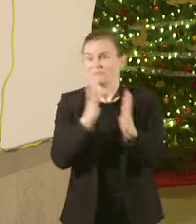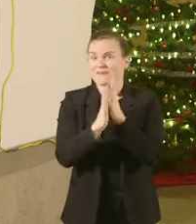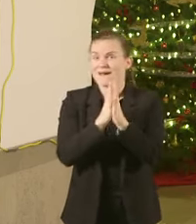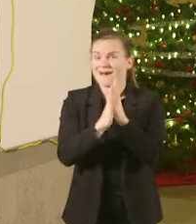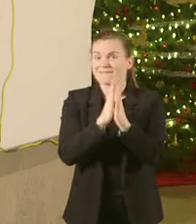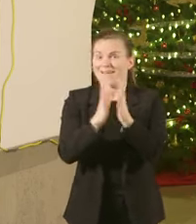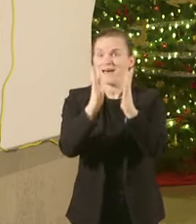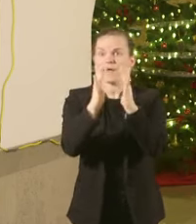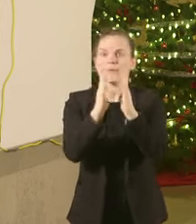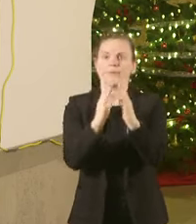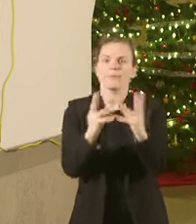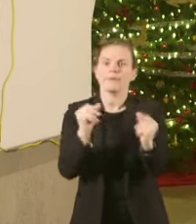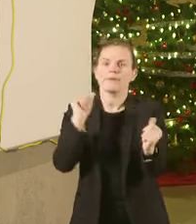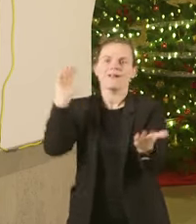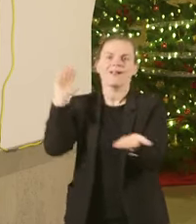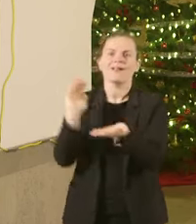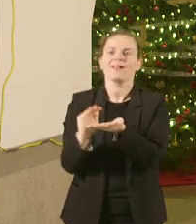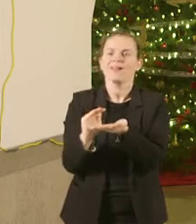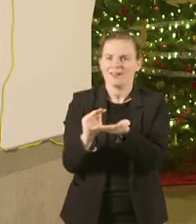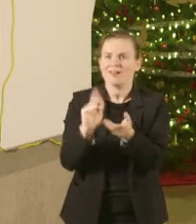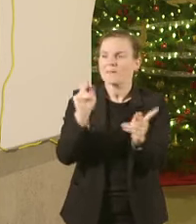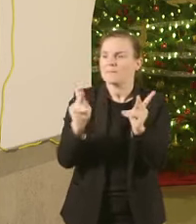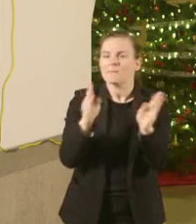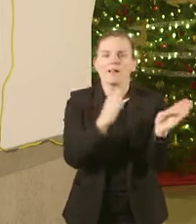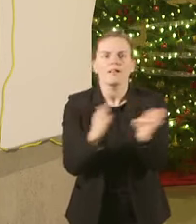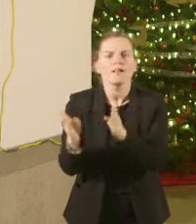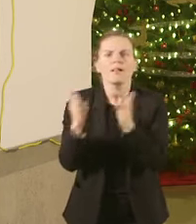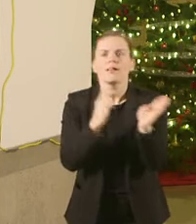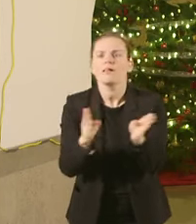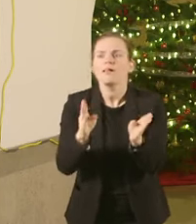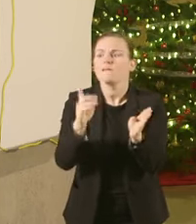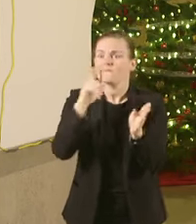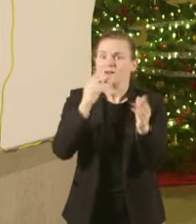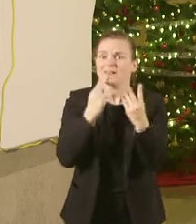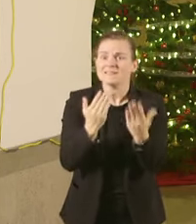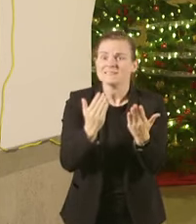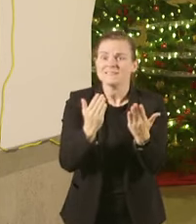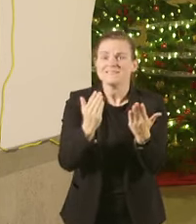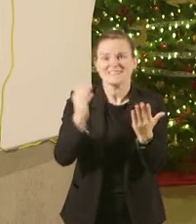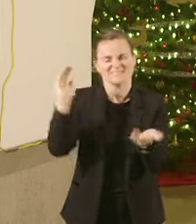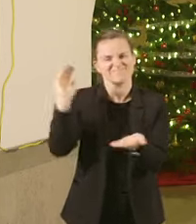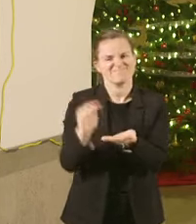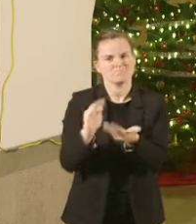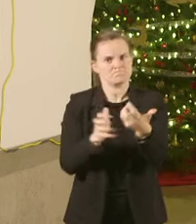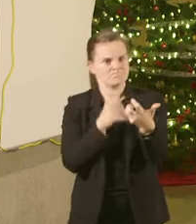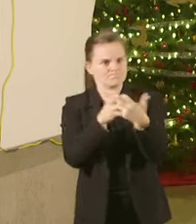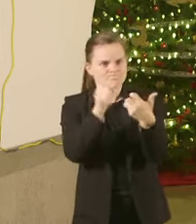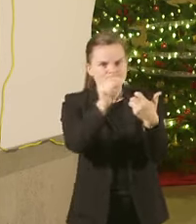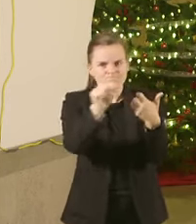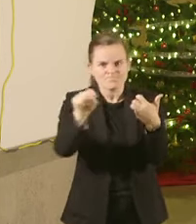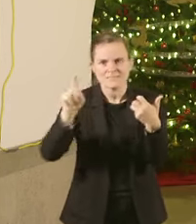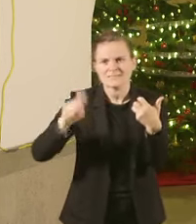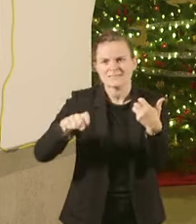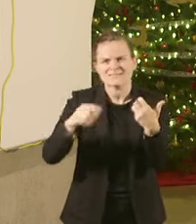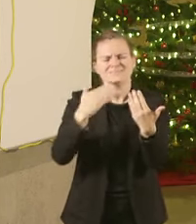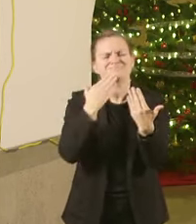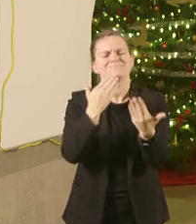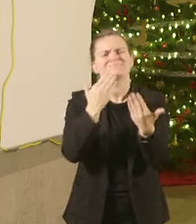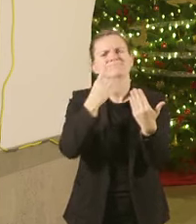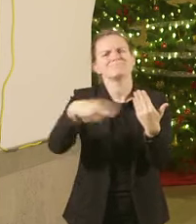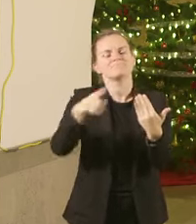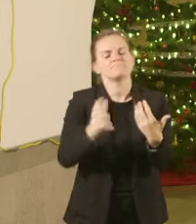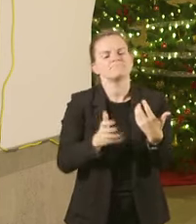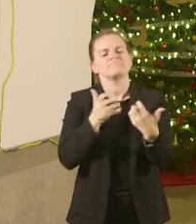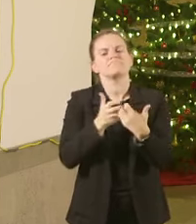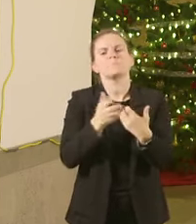altered their Thanksgiving plans to take precaution and I want to make sure and thank Missourians for stepping up doing the right thing on their own